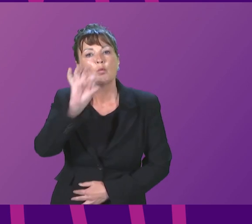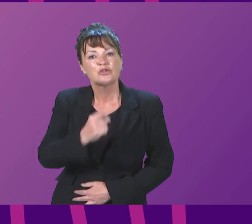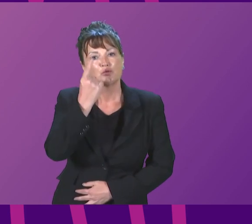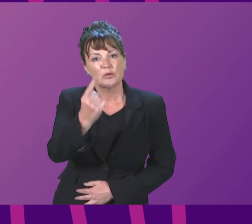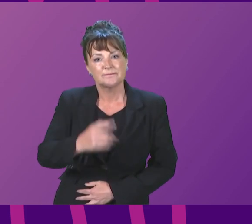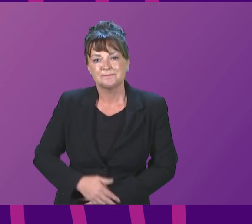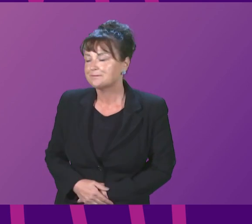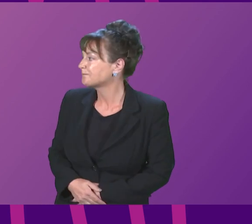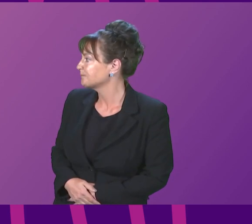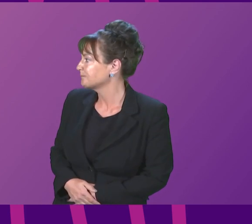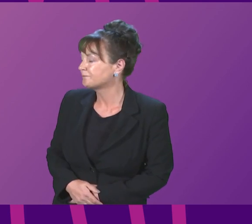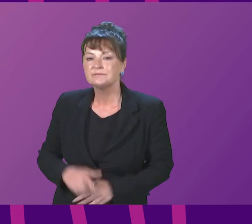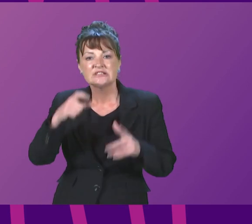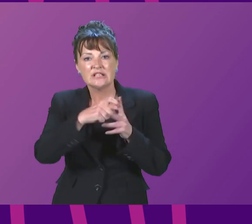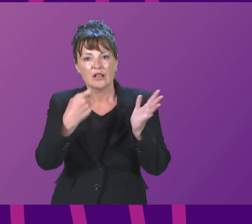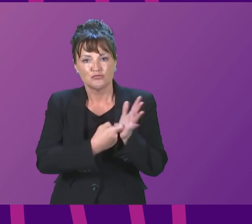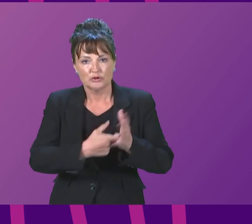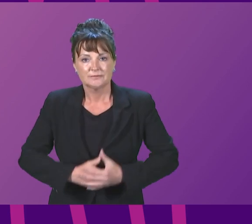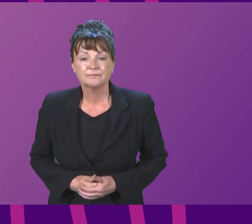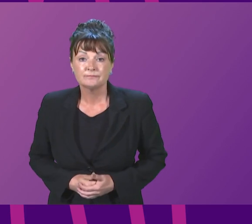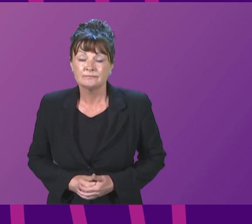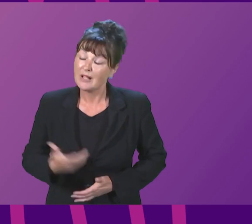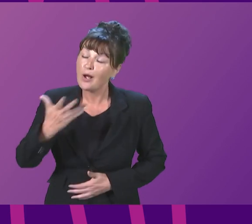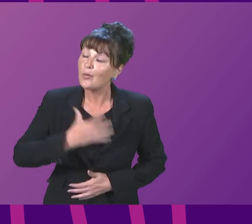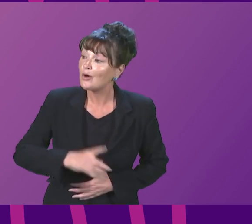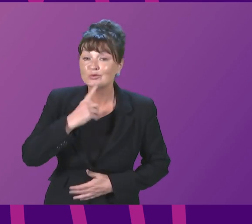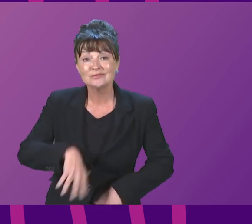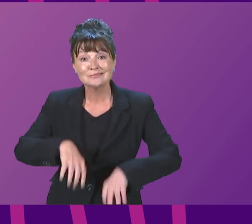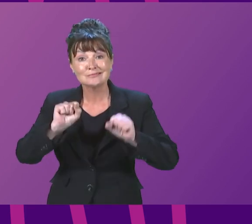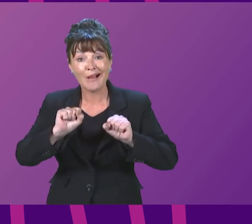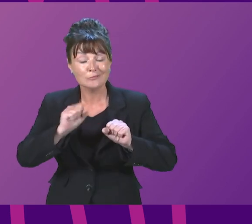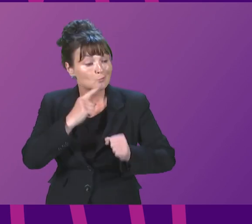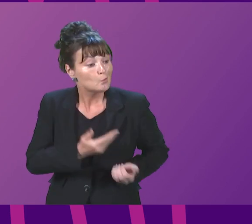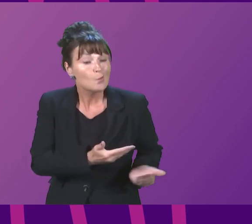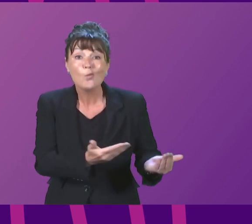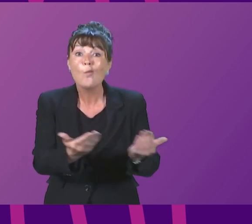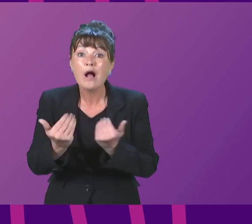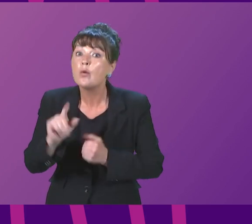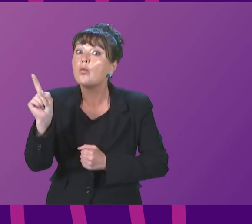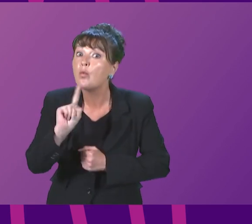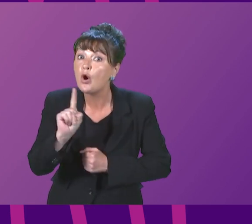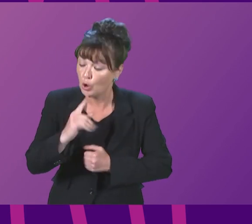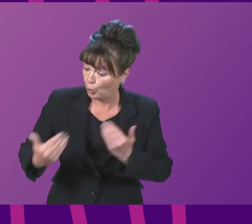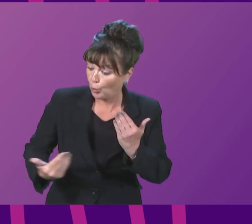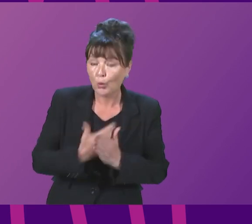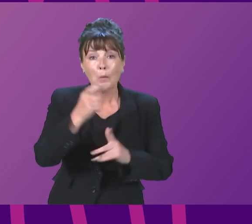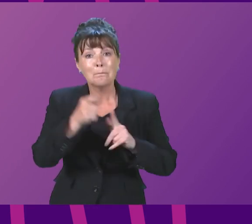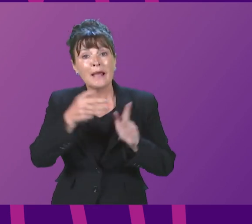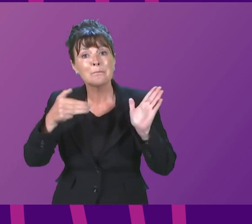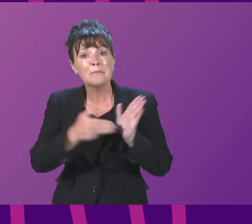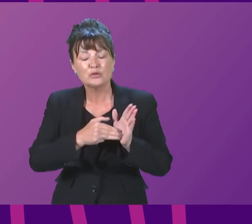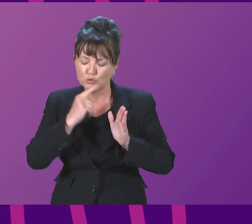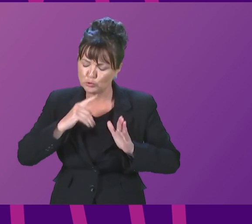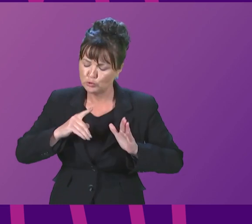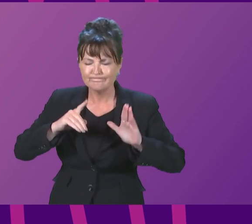I want to start by welcoming the decisive action announced by our new Prime Minister to halt